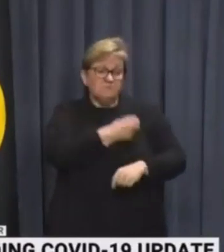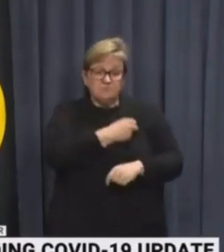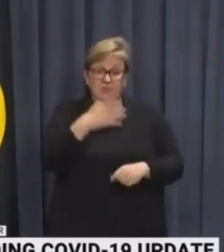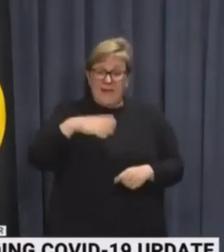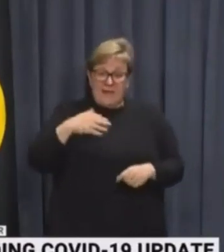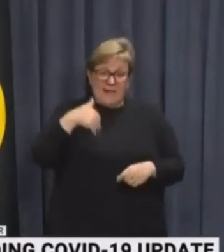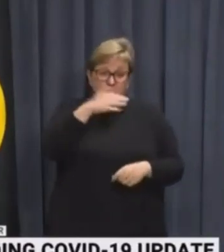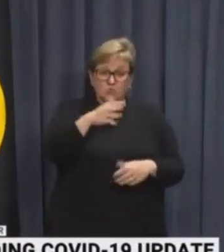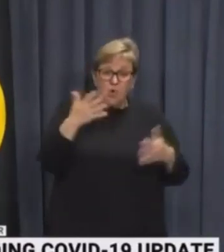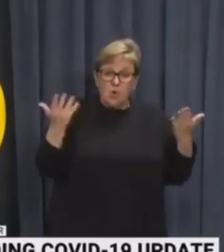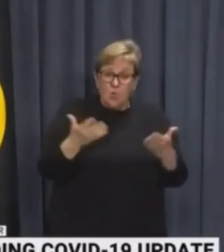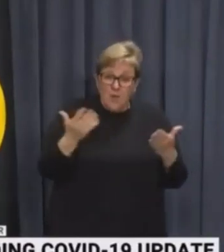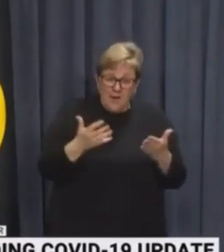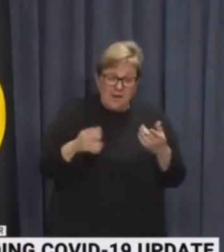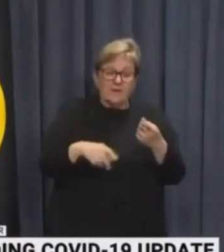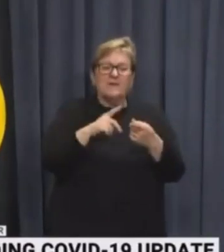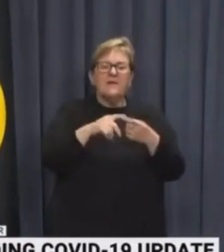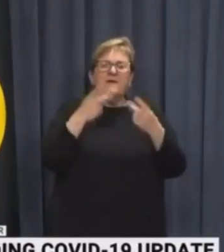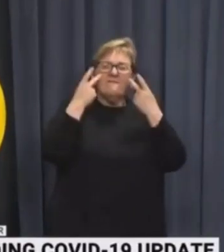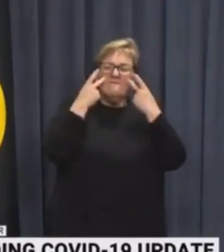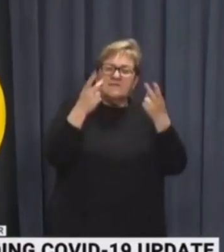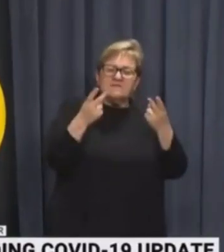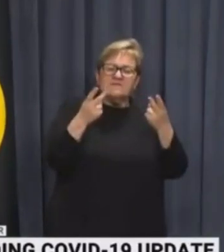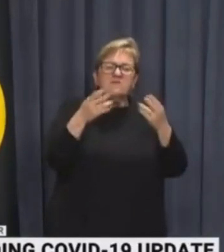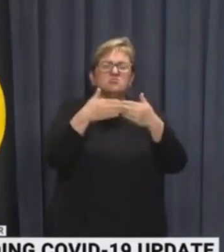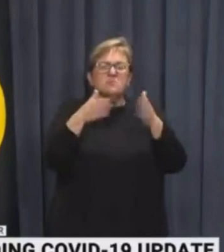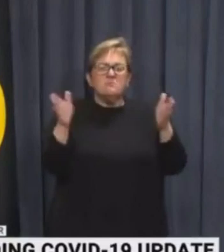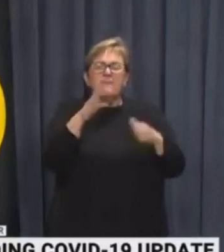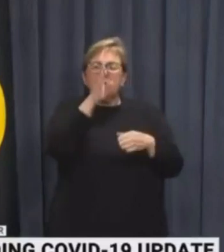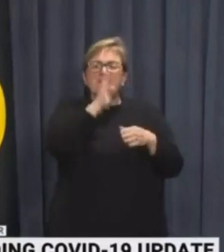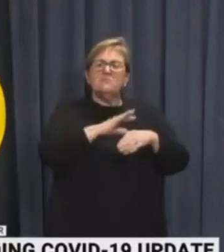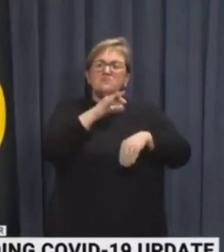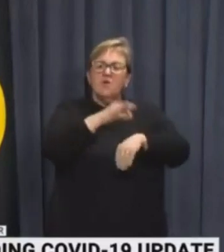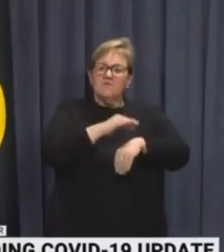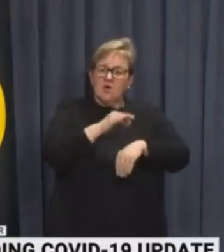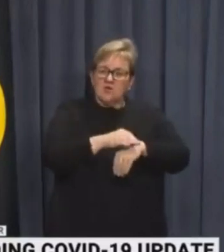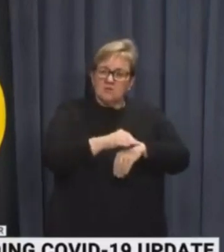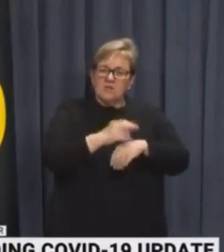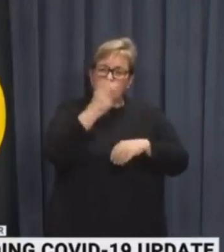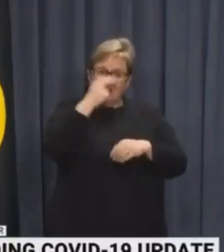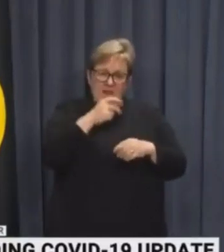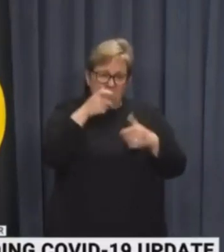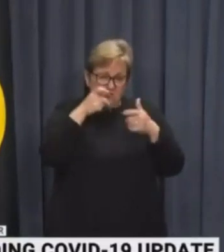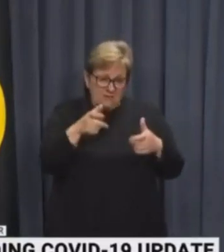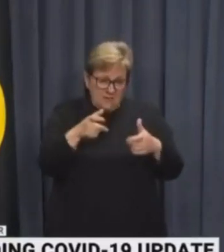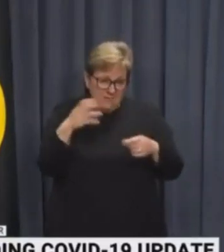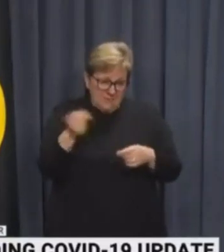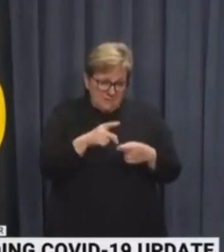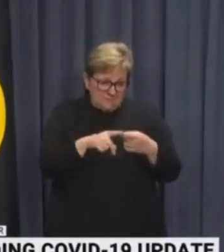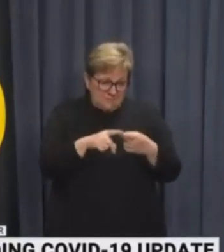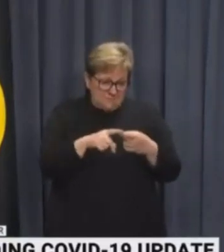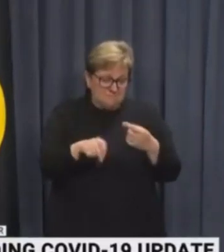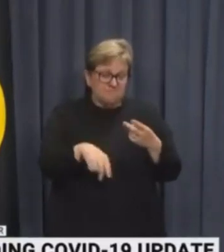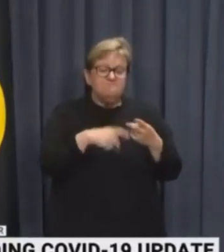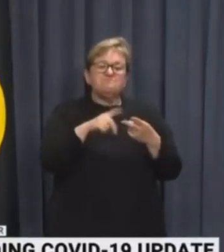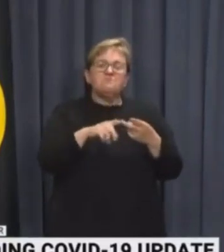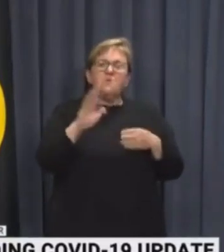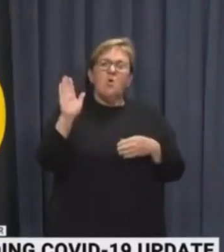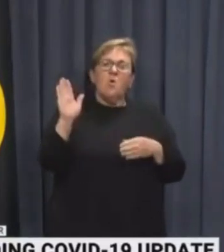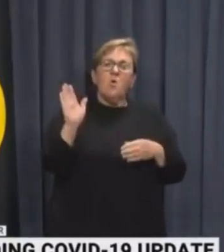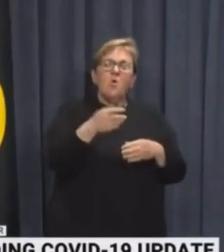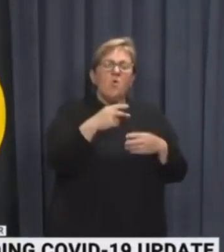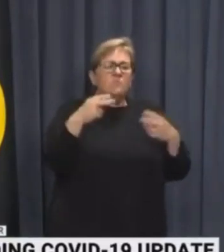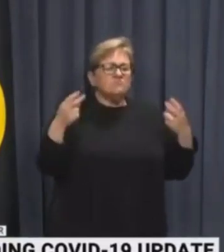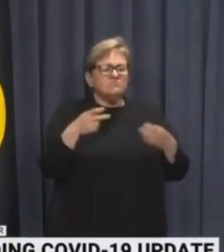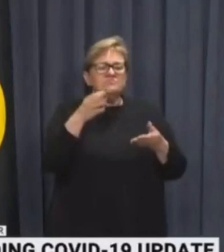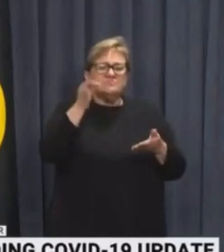requirements for visitors to public and private hospitals and aged care facilities. All hospitality